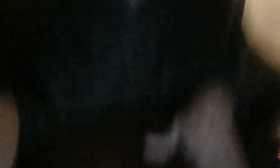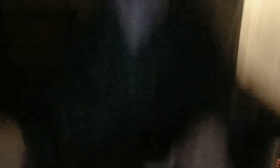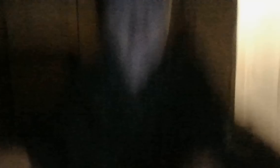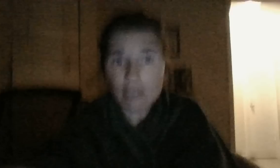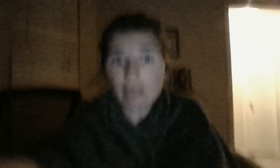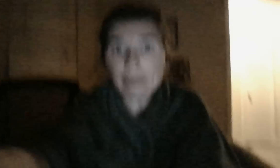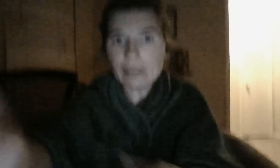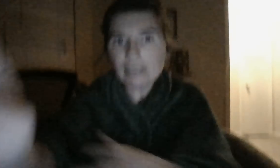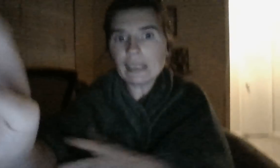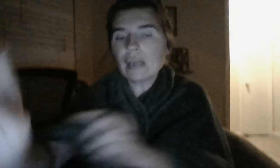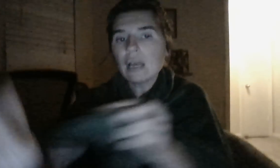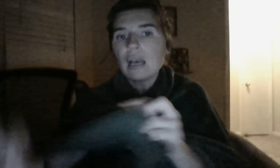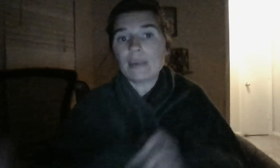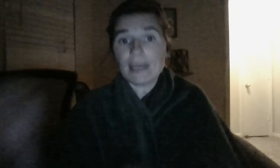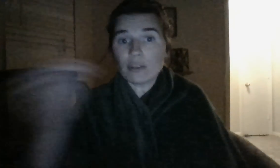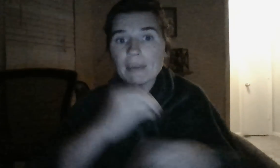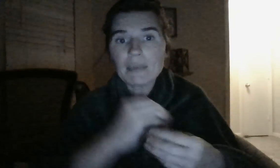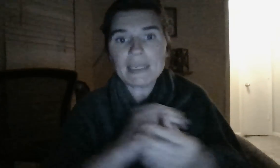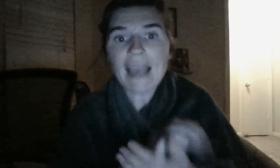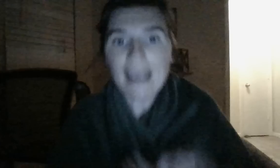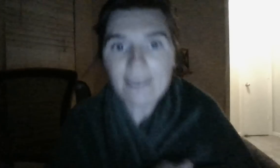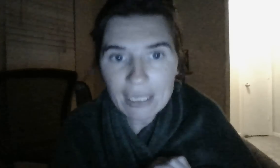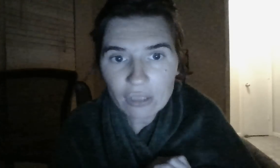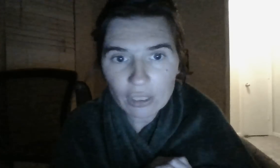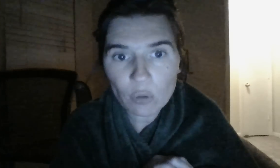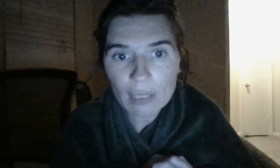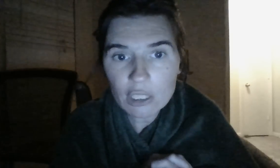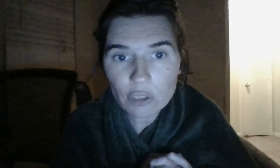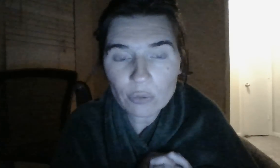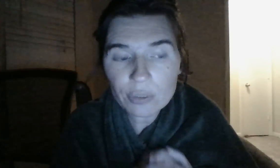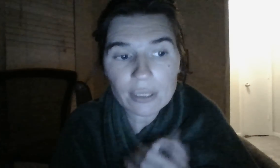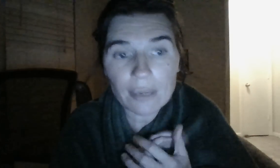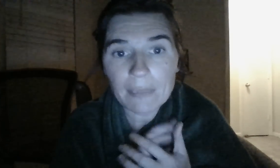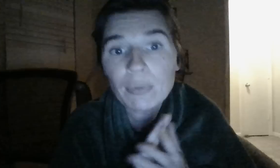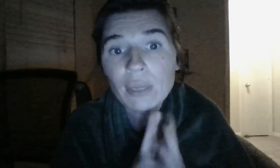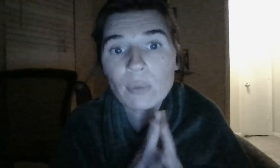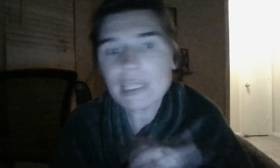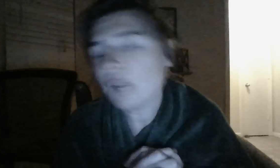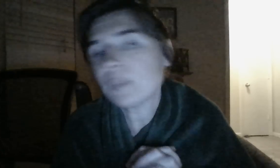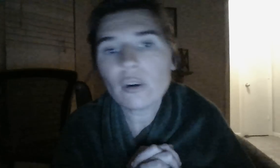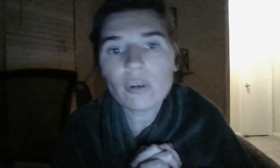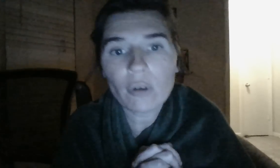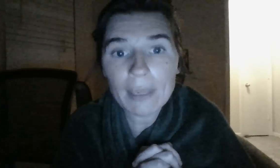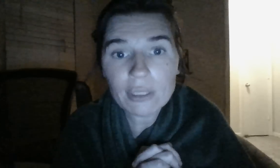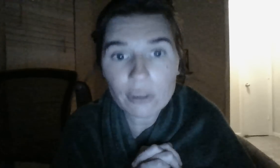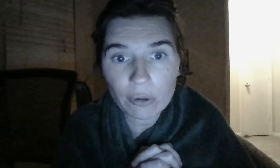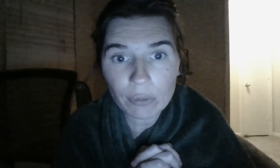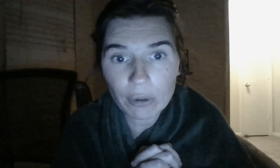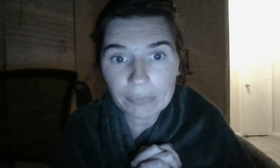to be locked up, and there's about to be heavy legal issues that people that once helped her are about to turn on her.